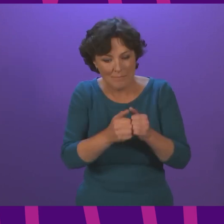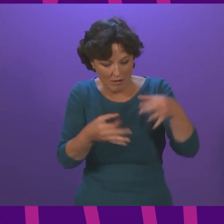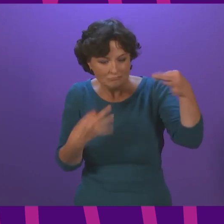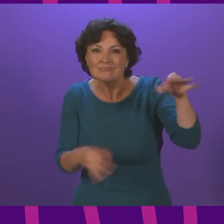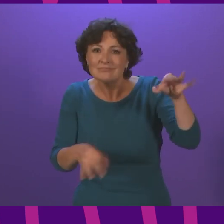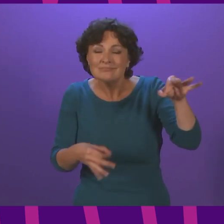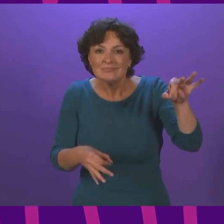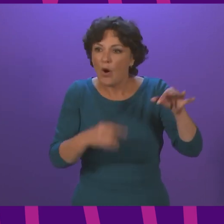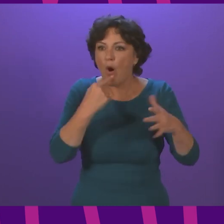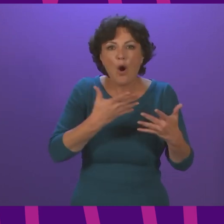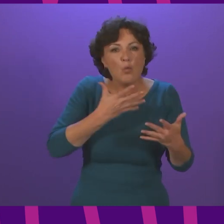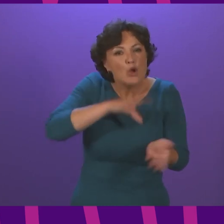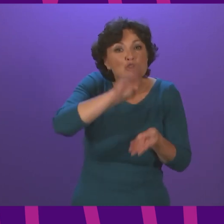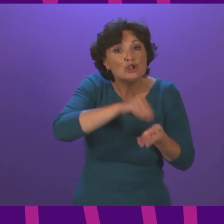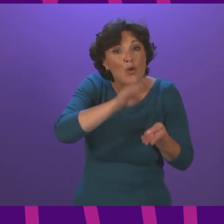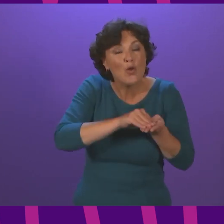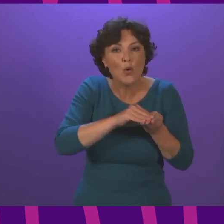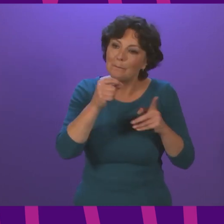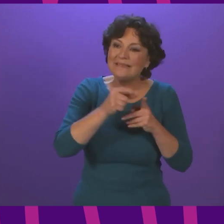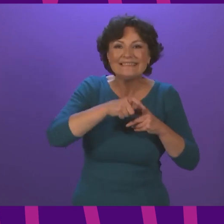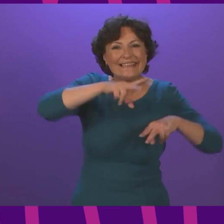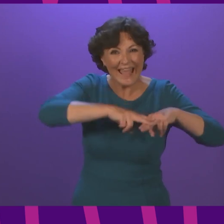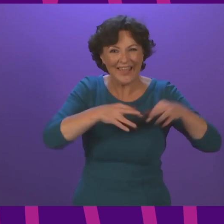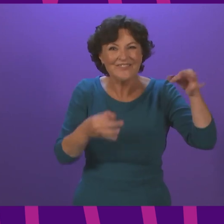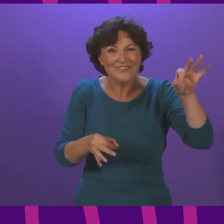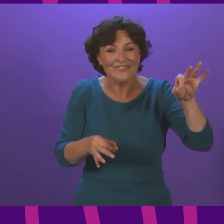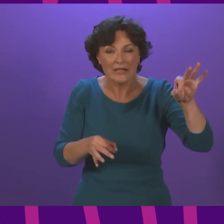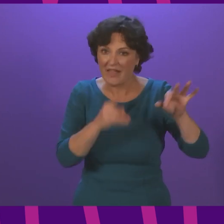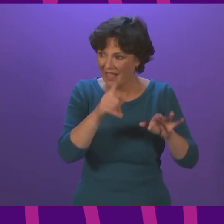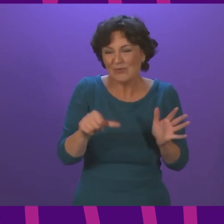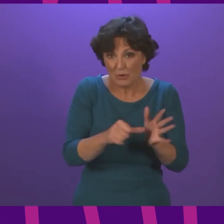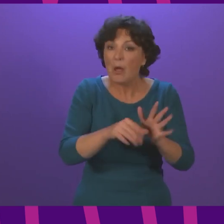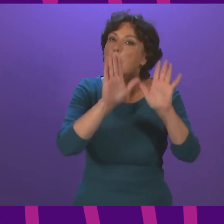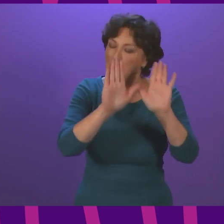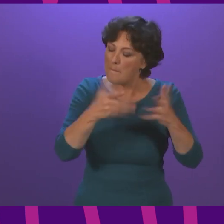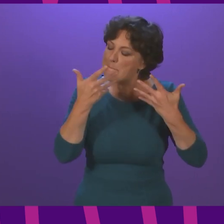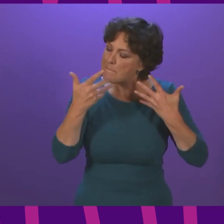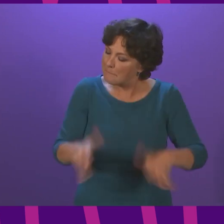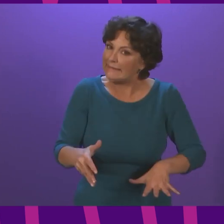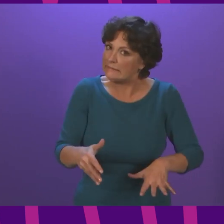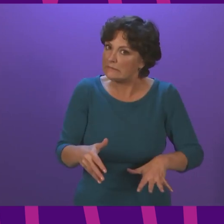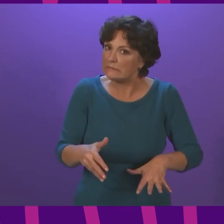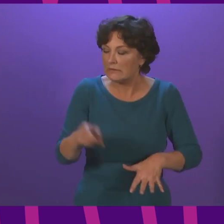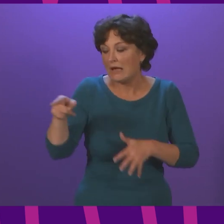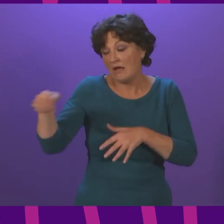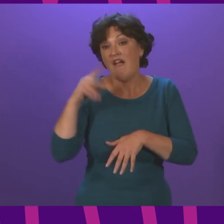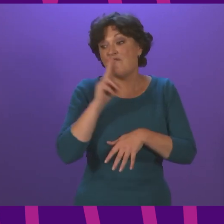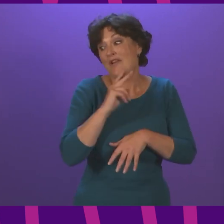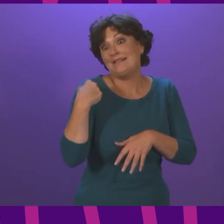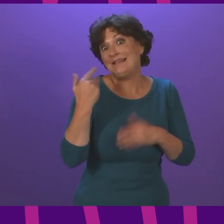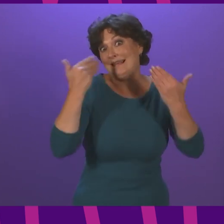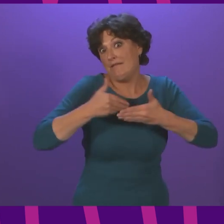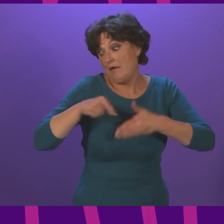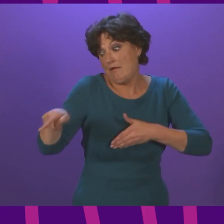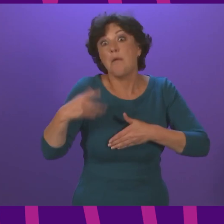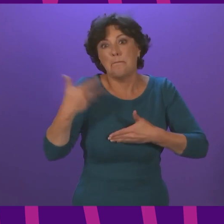certificates or seeking to download a PDF. However, improvements to remedy the problem were made to the NHS system on Friday evening.